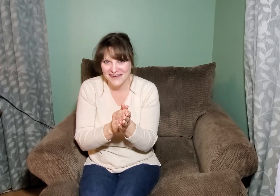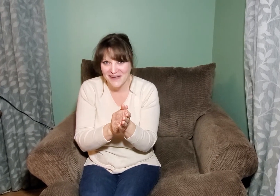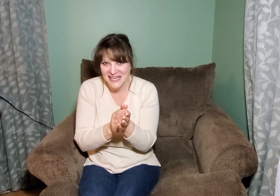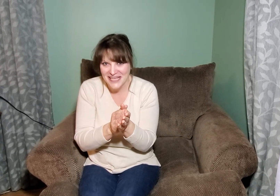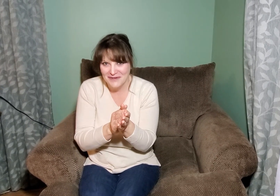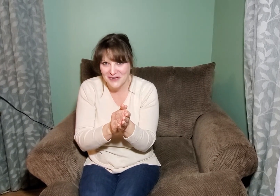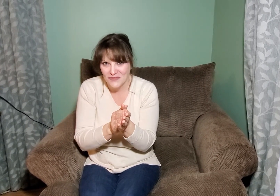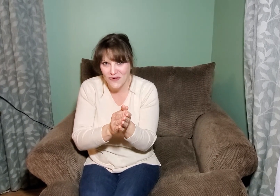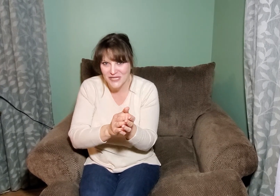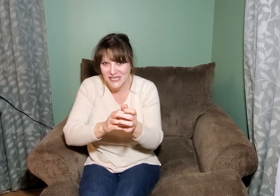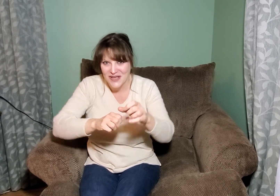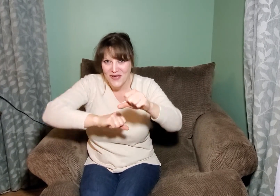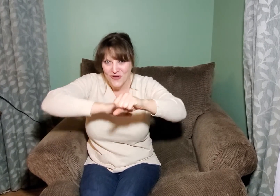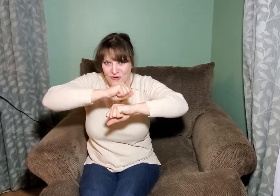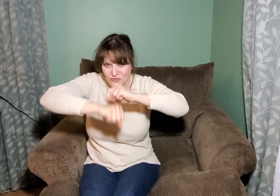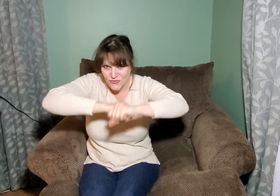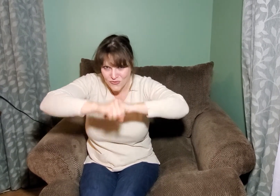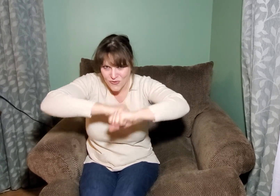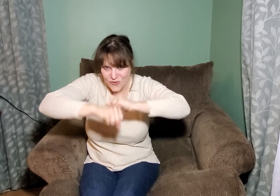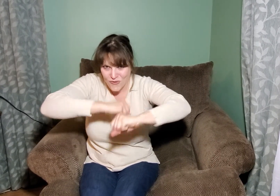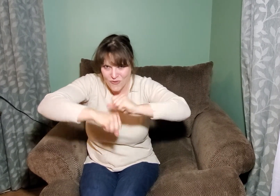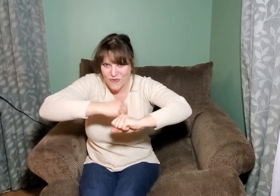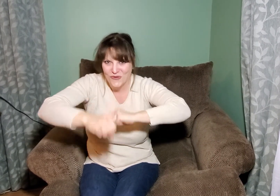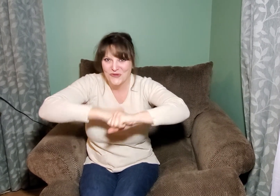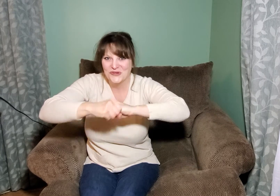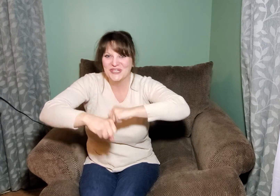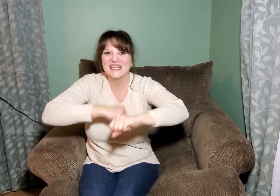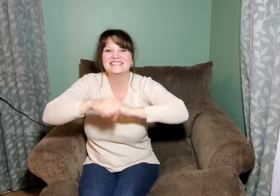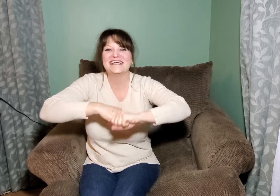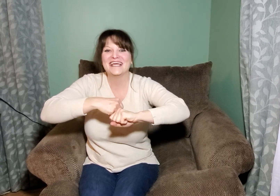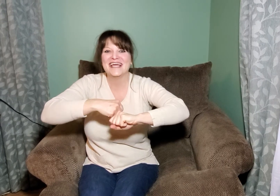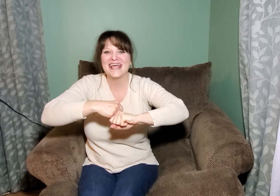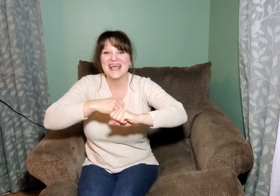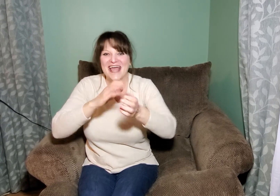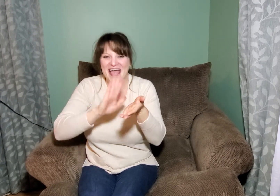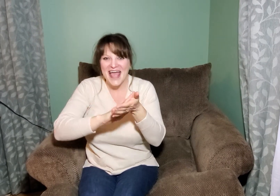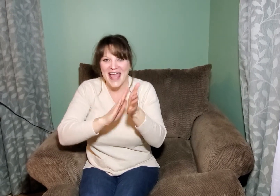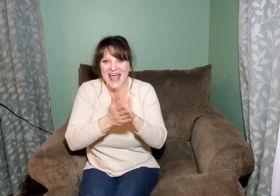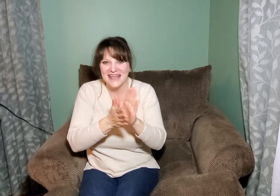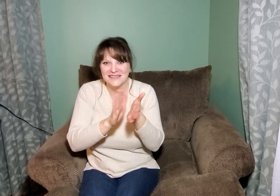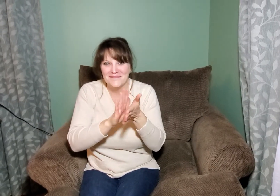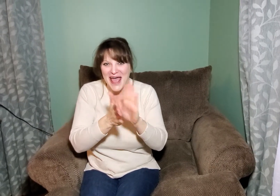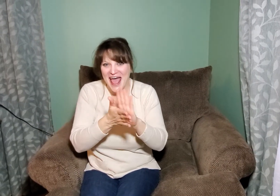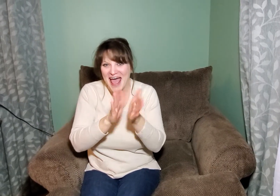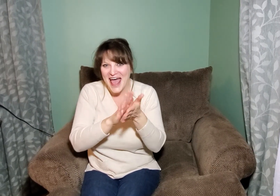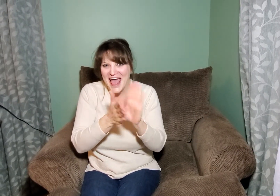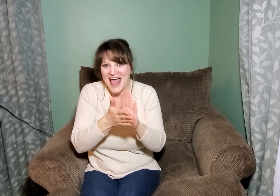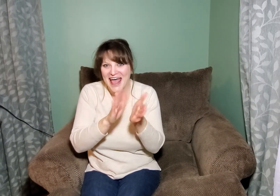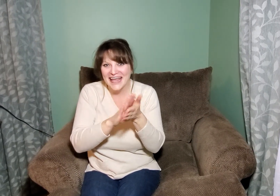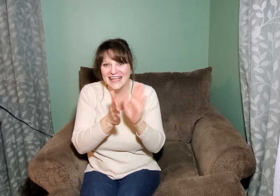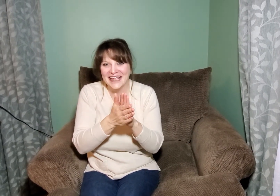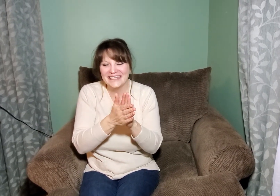Ready? I'm going to roll it. Roll it, and pat it,